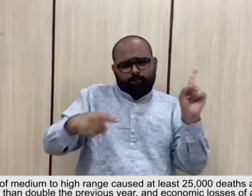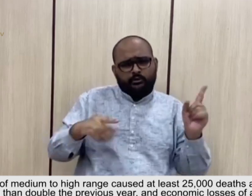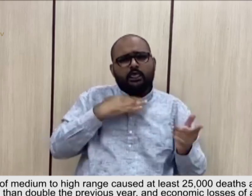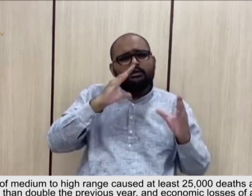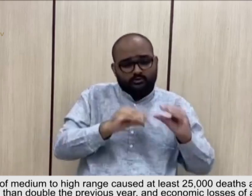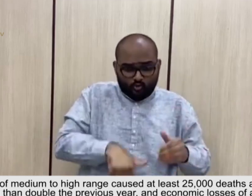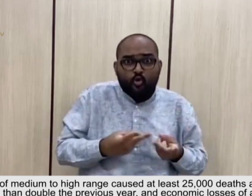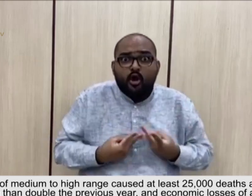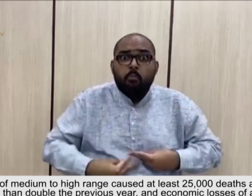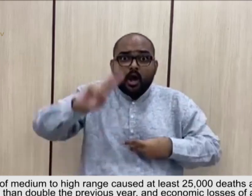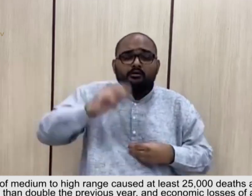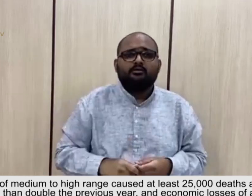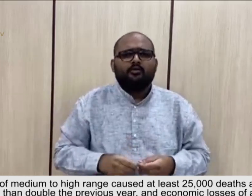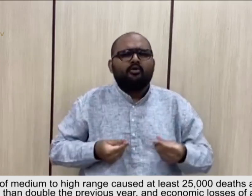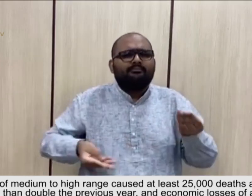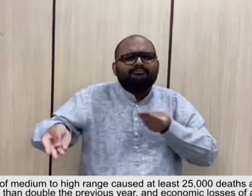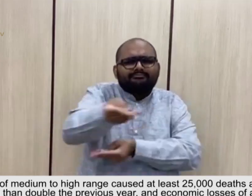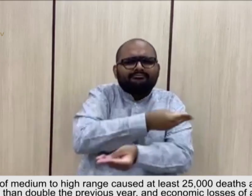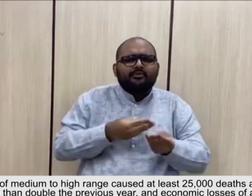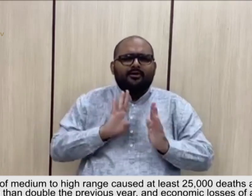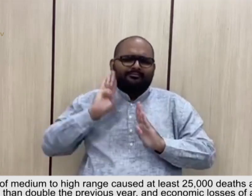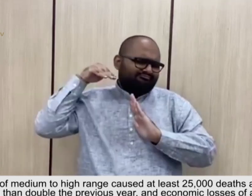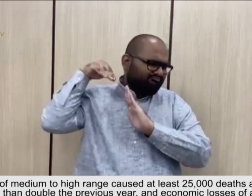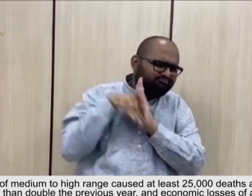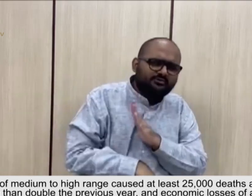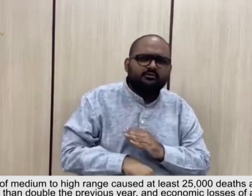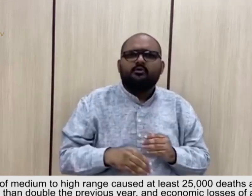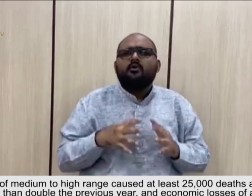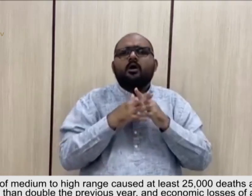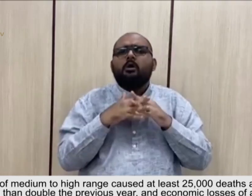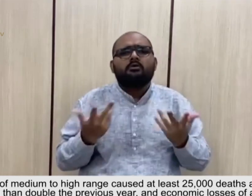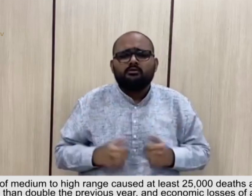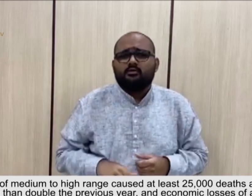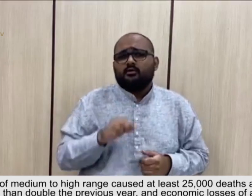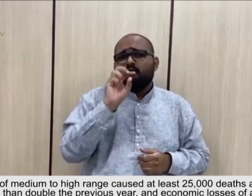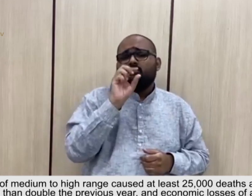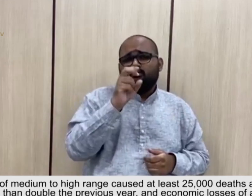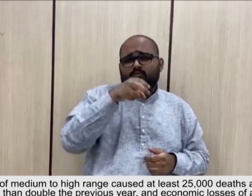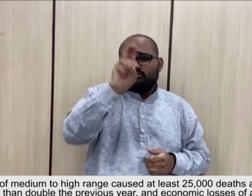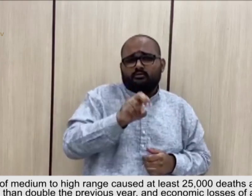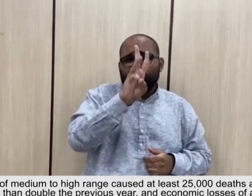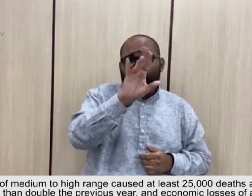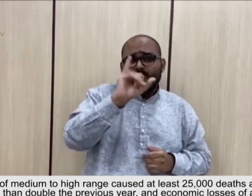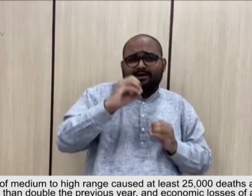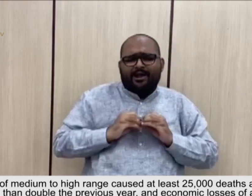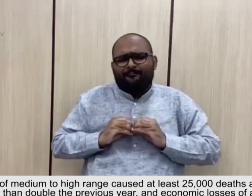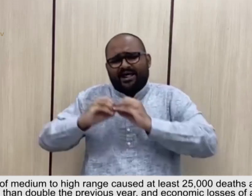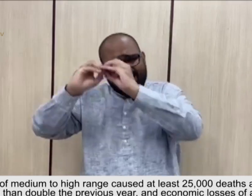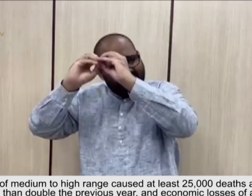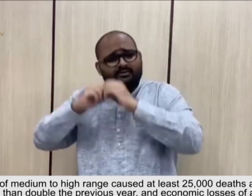to high range caused at least 25,000 deaths around the world, more than double the previous year, and economic